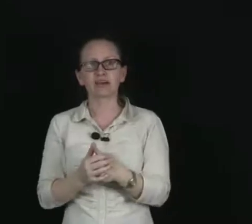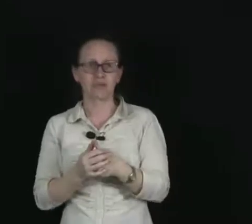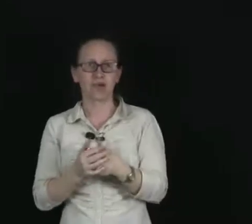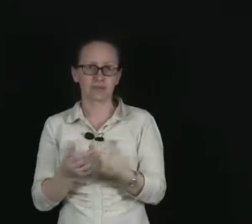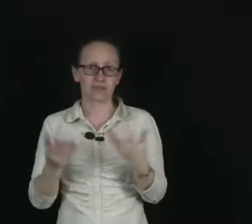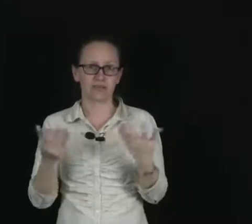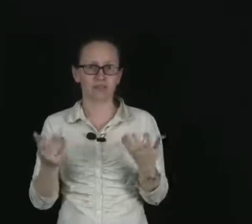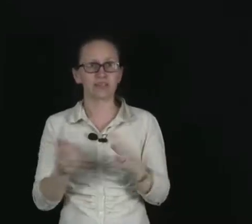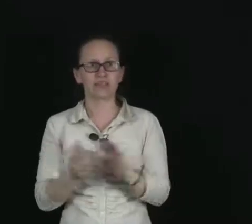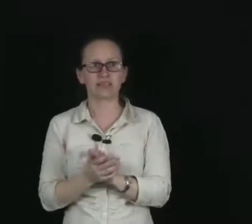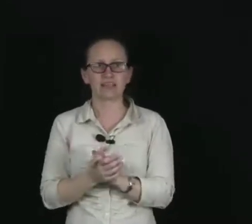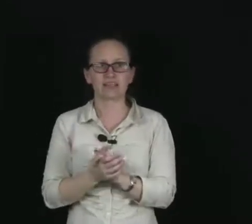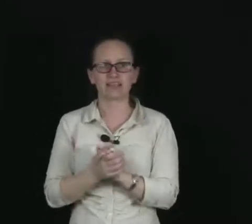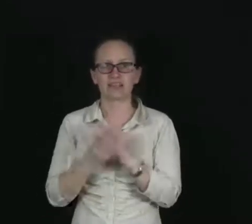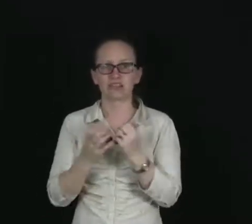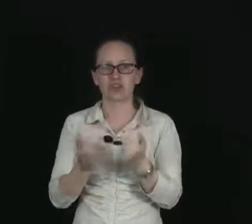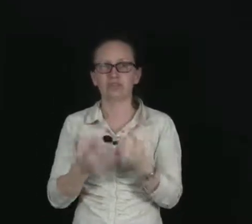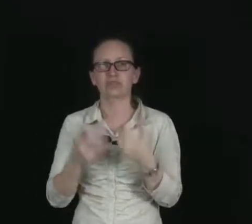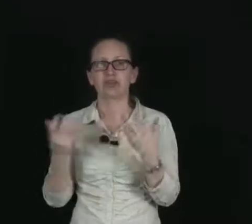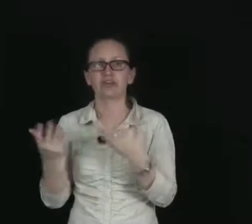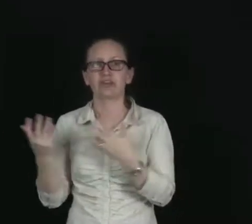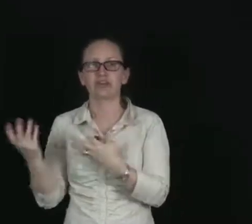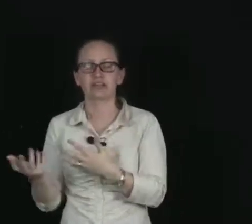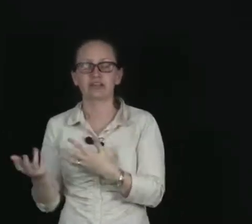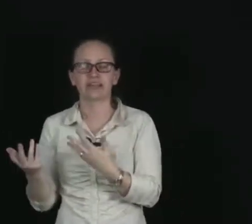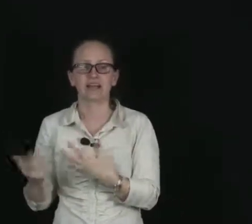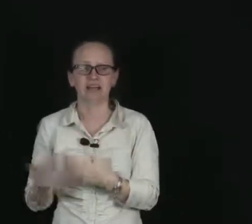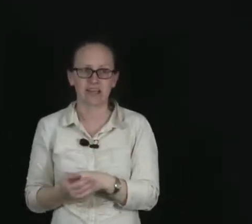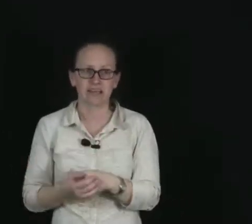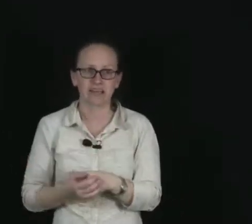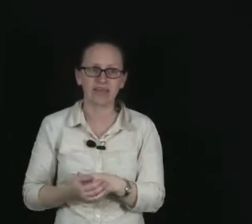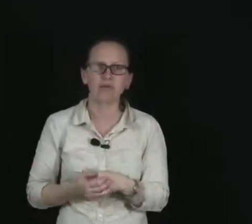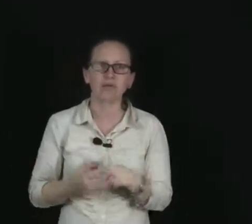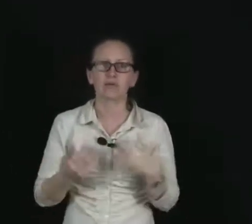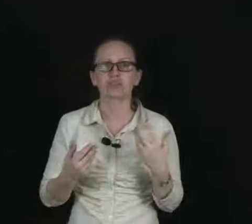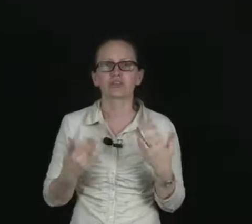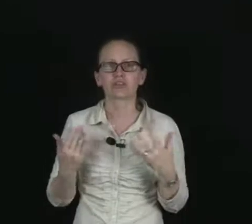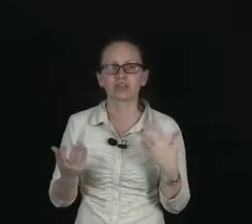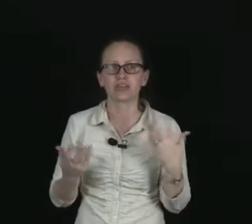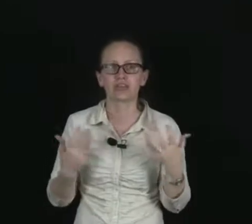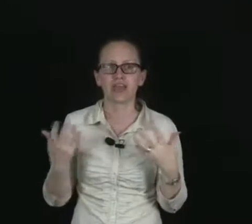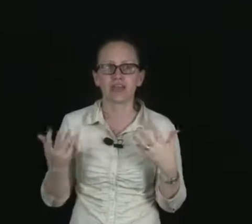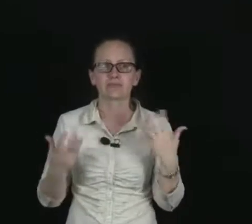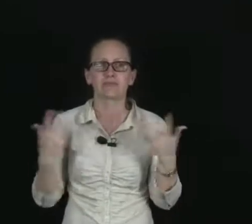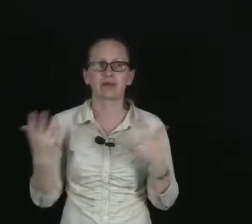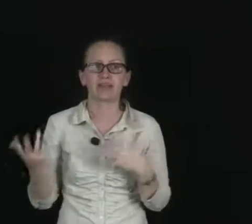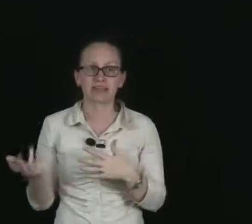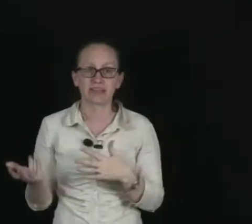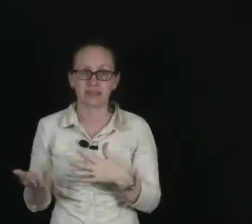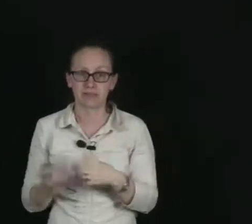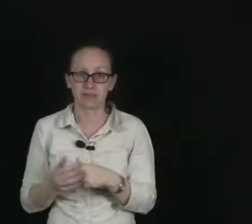common use is in internal radionuclide therapy, which is also known as brachiotherapy.